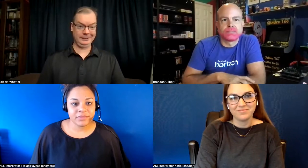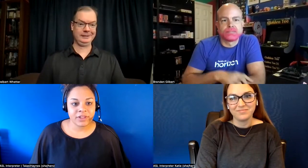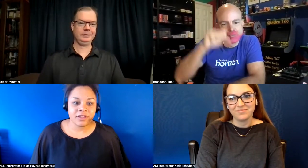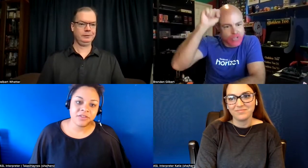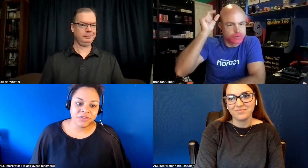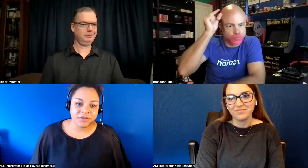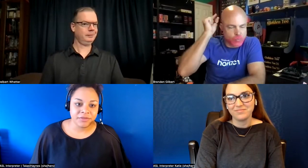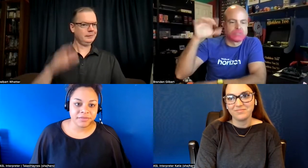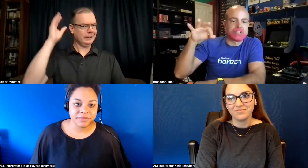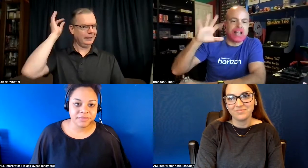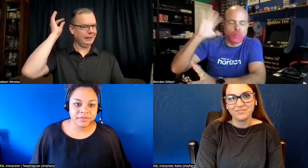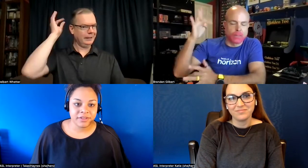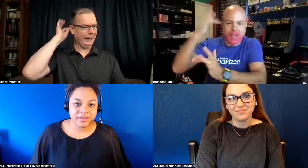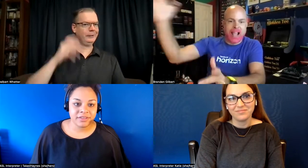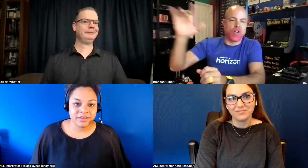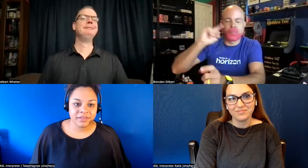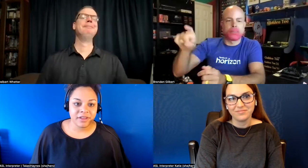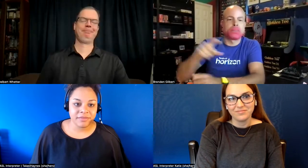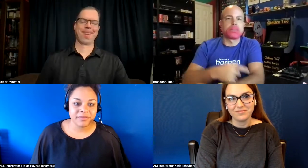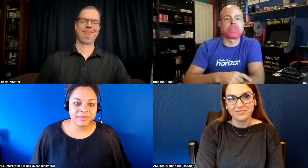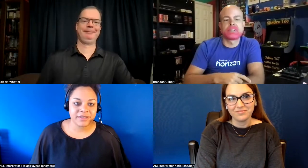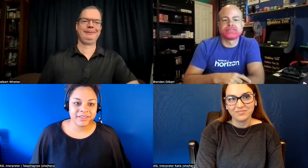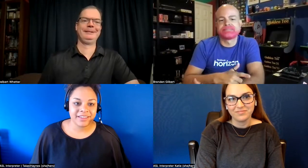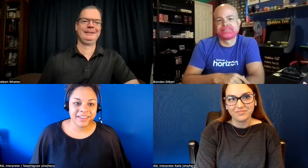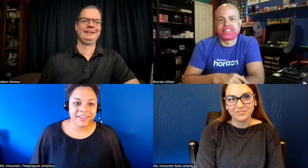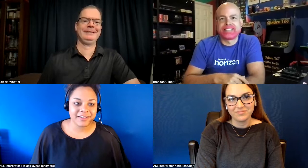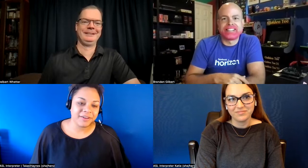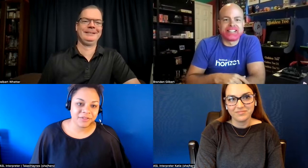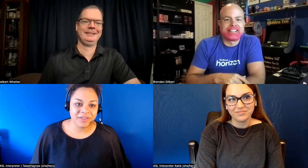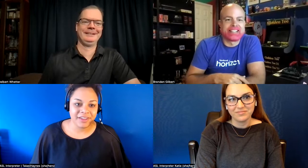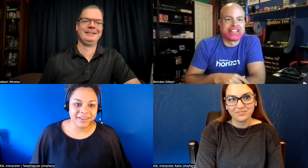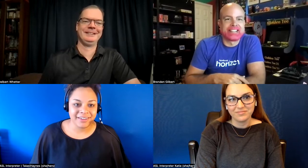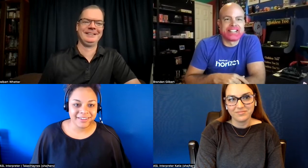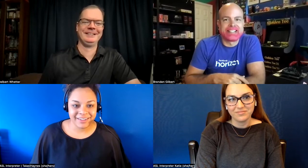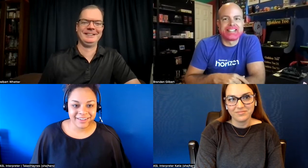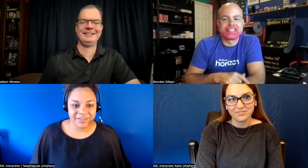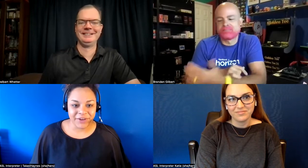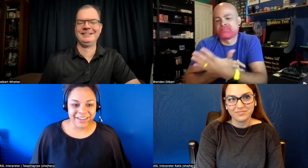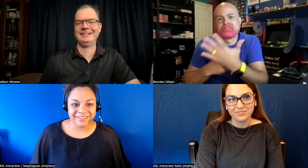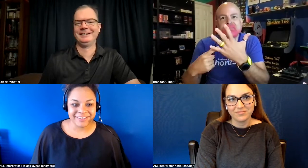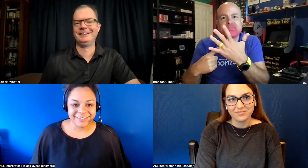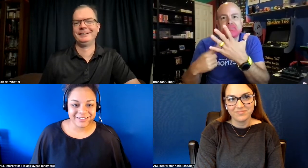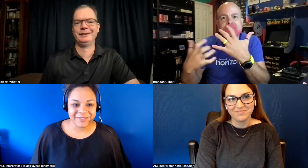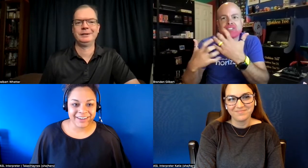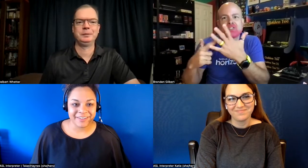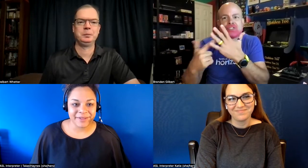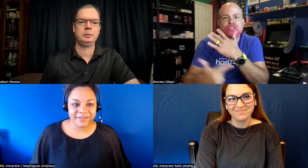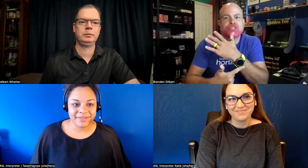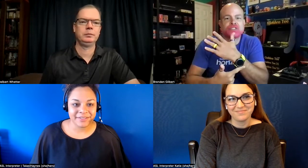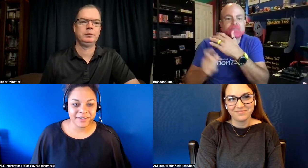i switched it out too yep and then you know the shaved head nice and bright you recognize me you